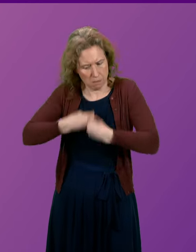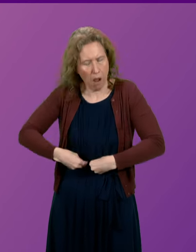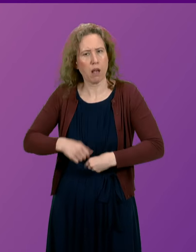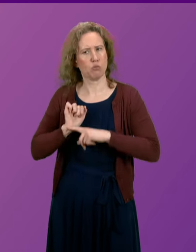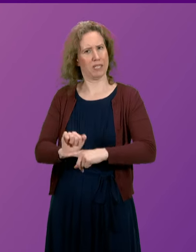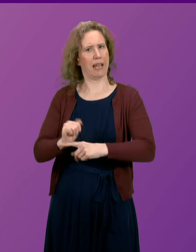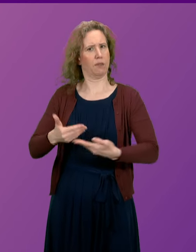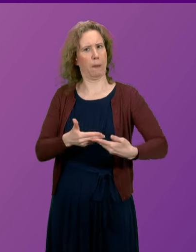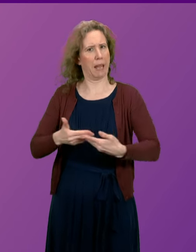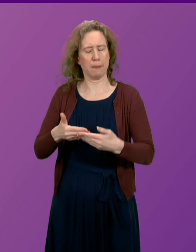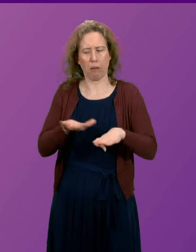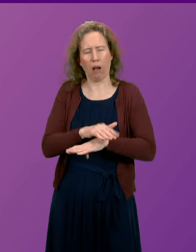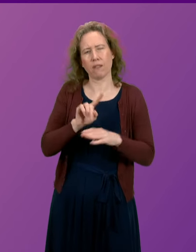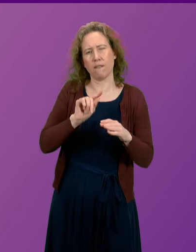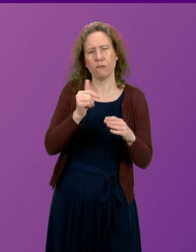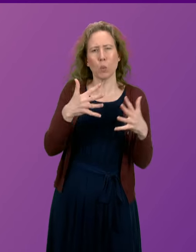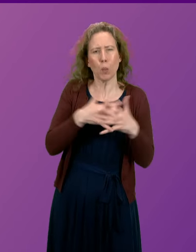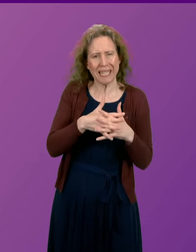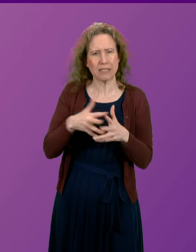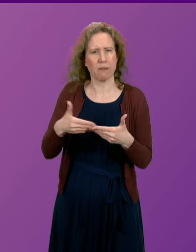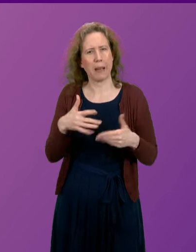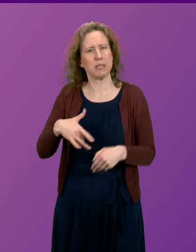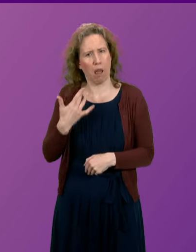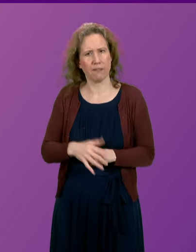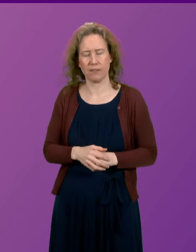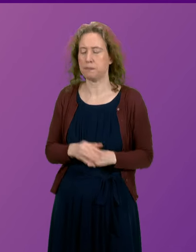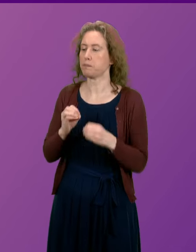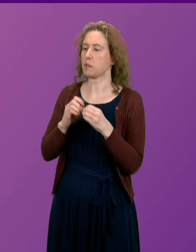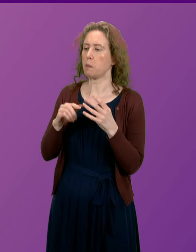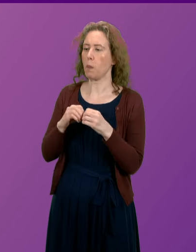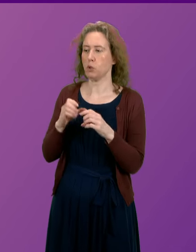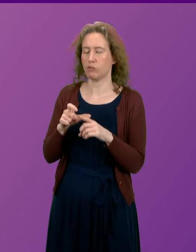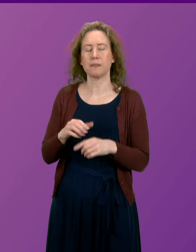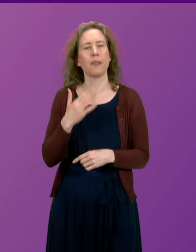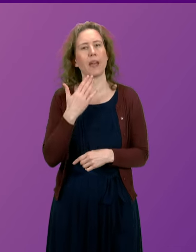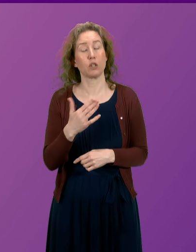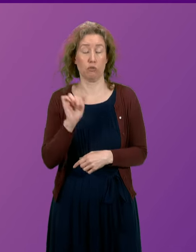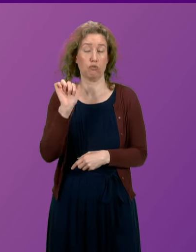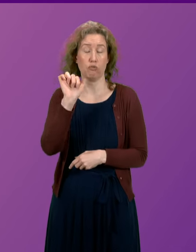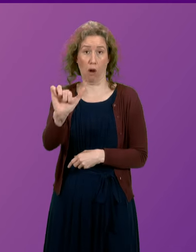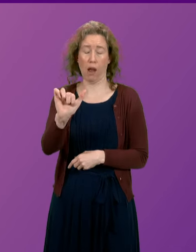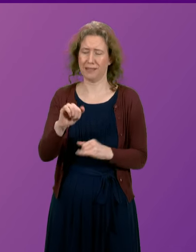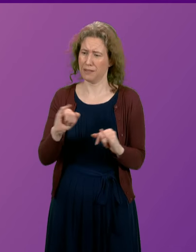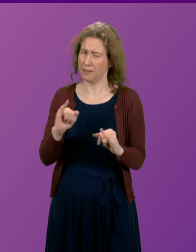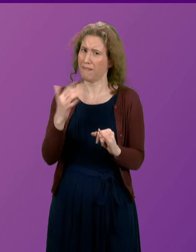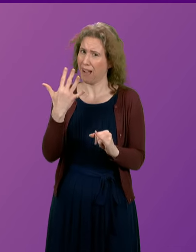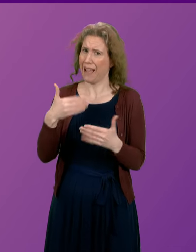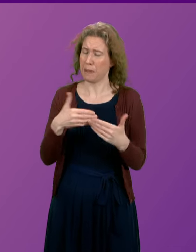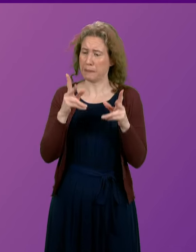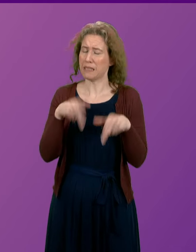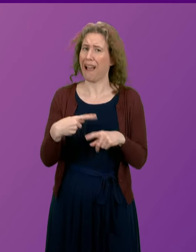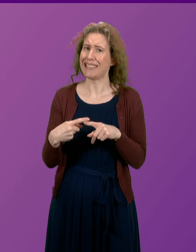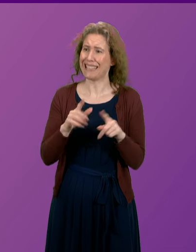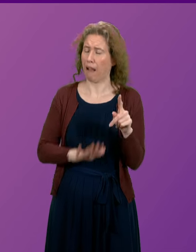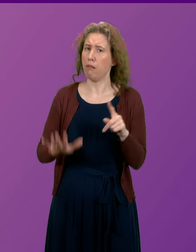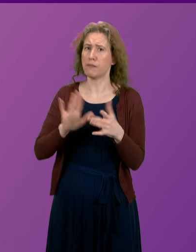protection for the first few weeks of their baby's life. Bob Dorris. I thank the First Minister for that answer. And he's right that, tragically, in England five babies have died